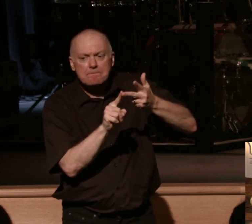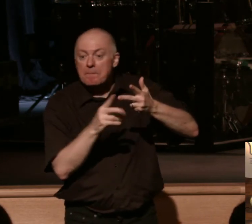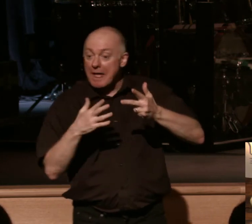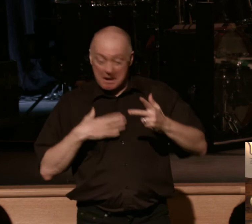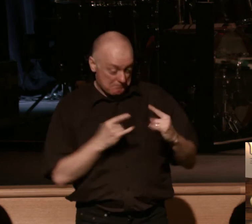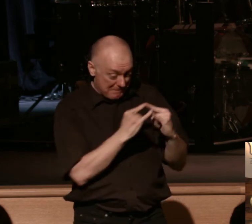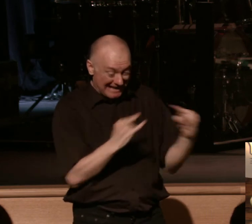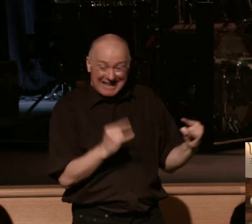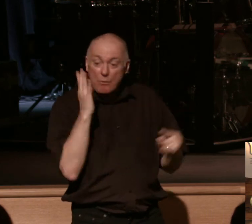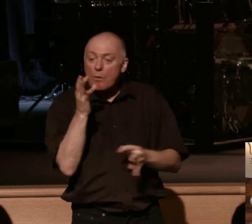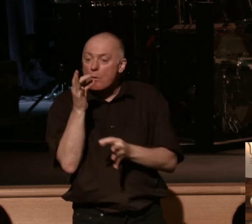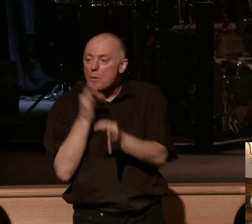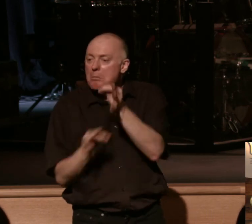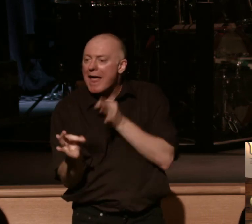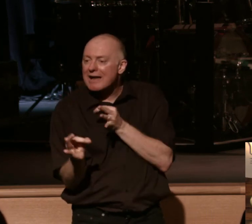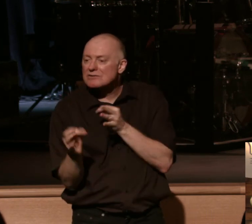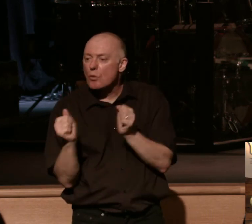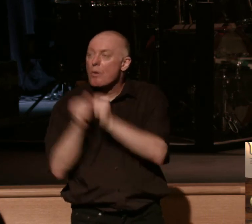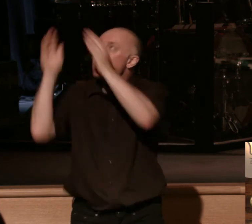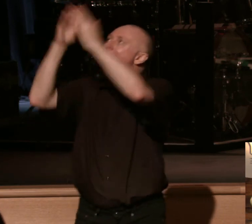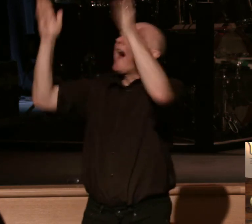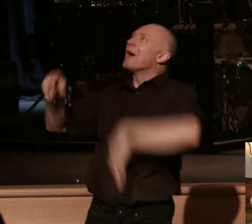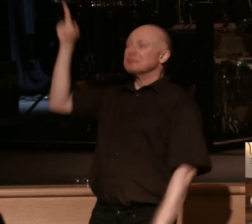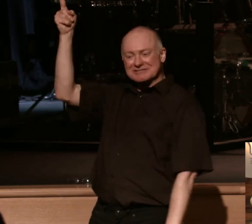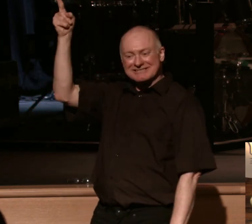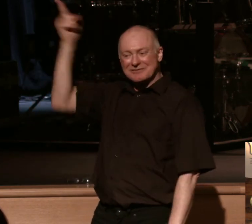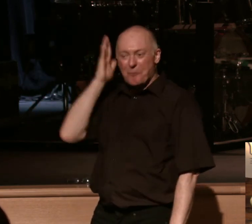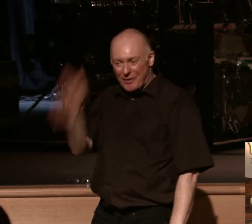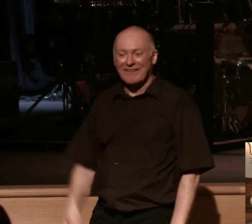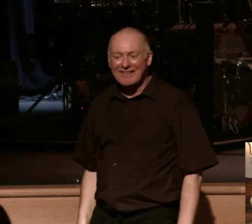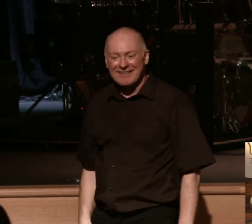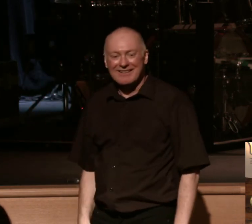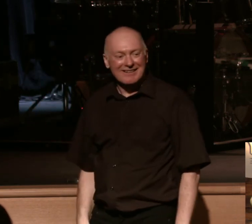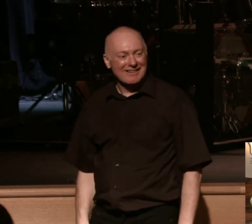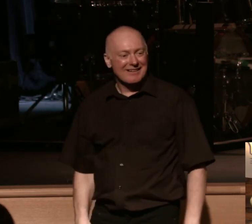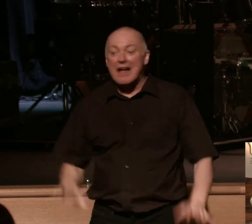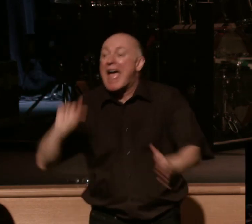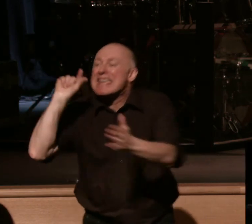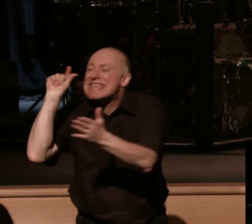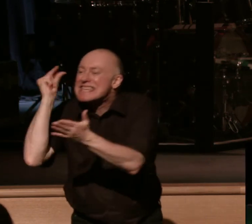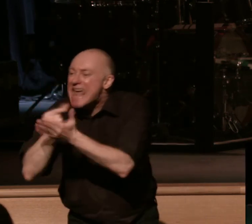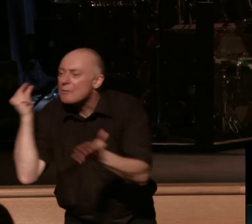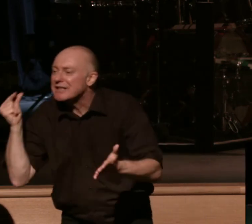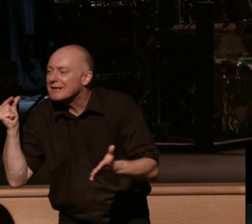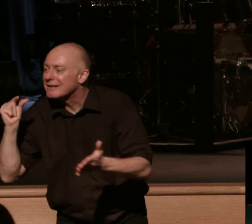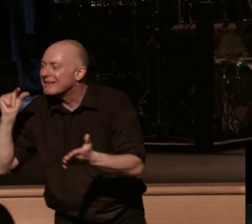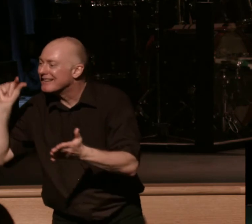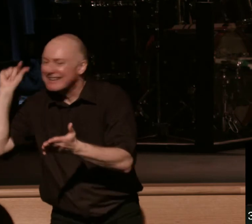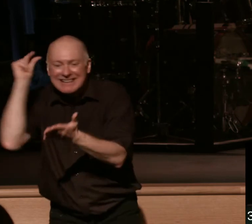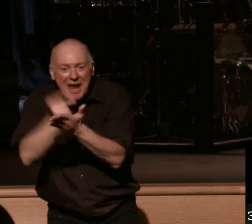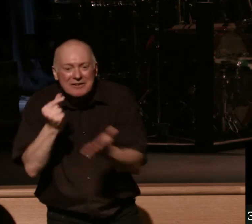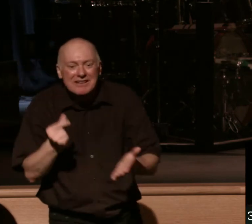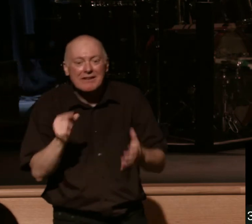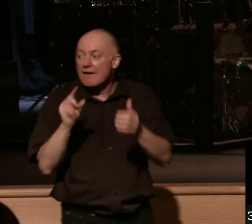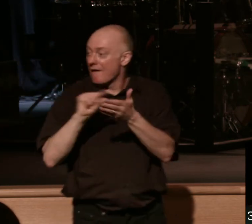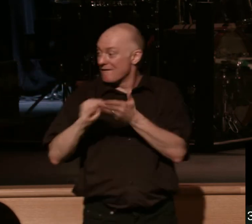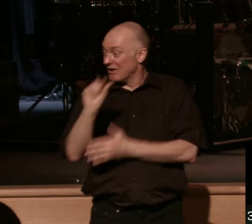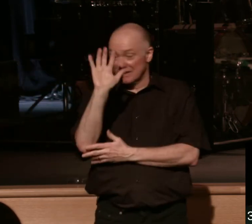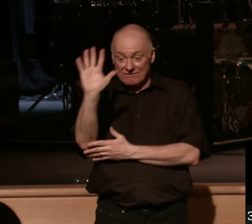will be replaced with a house one day and this is and this is guaranteed so so look at verse five verse five says and he who has